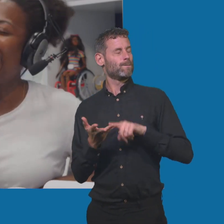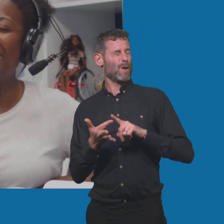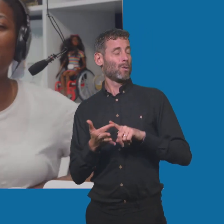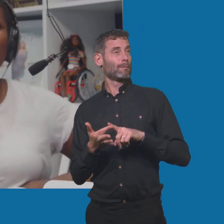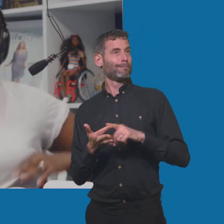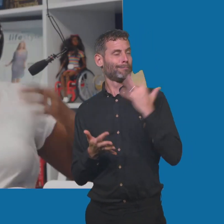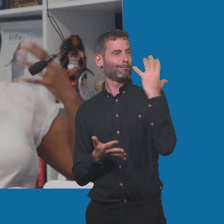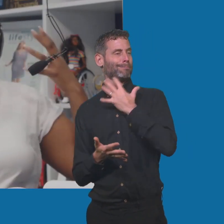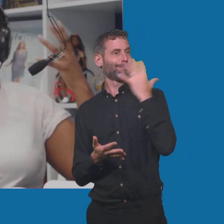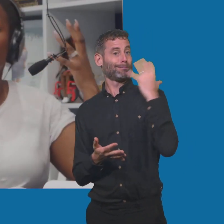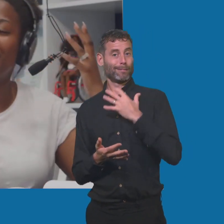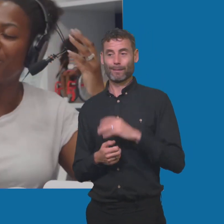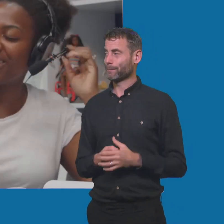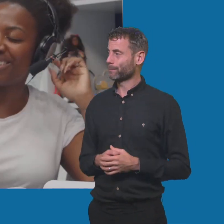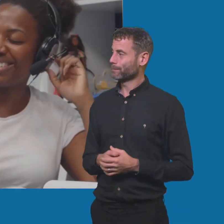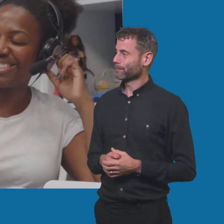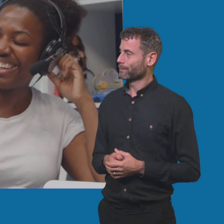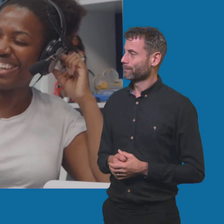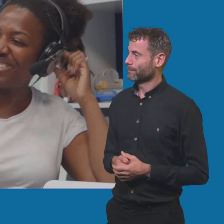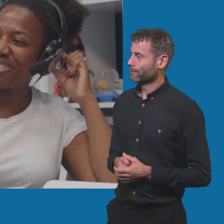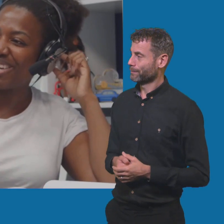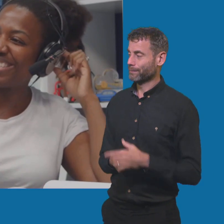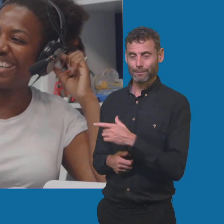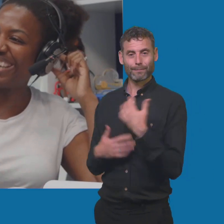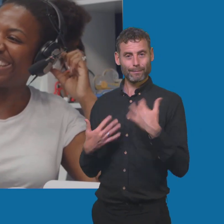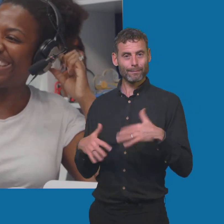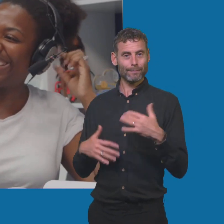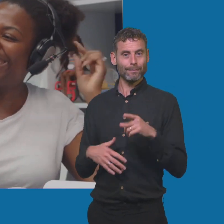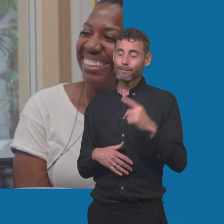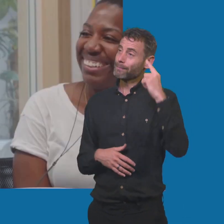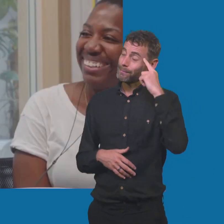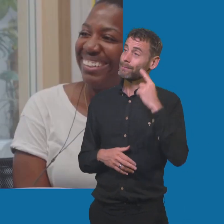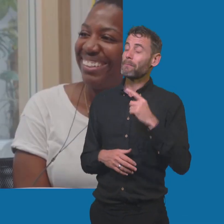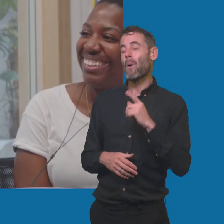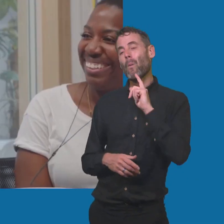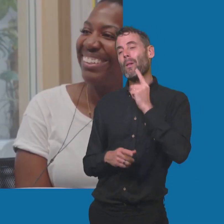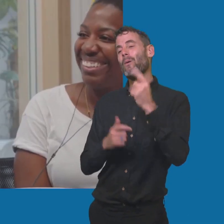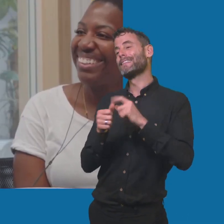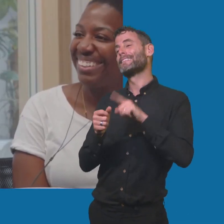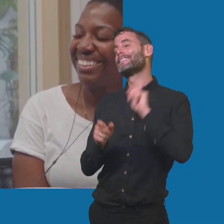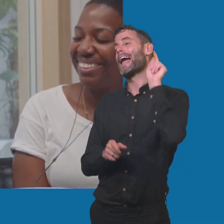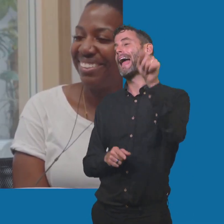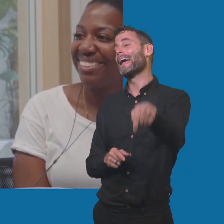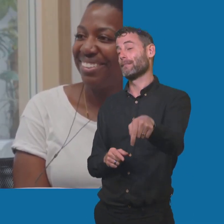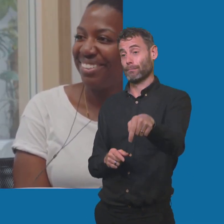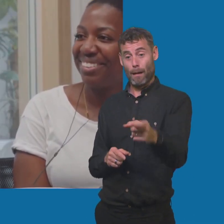And it's beautiful how you spoke it into existence. Like, that's just amazing. literally did. I spoke it into existence. I did it in a way where